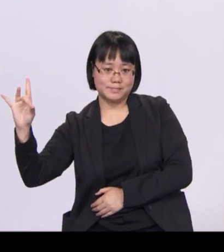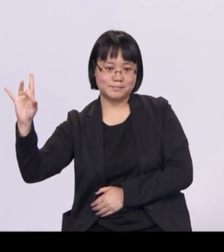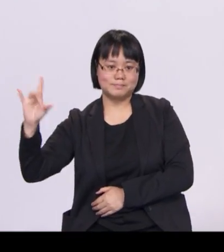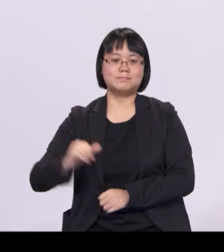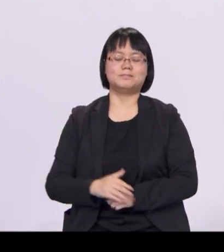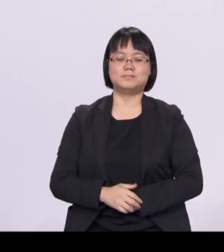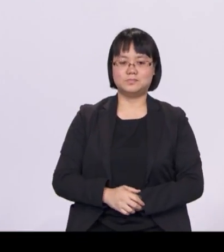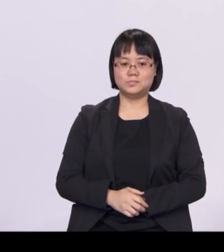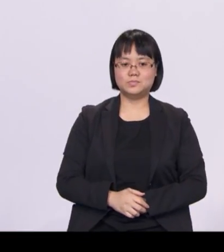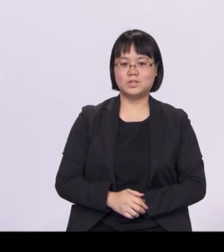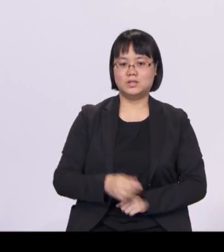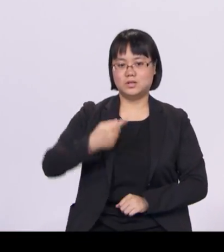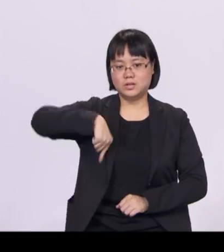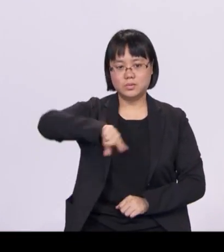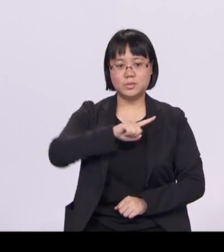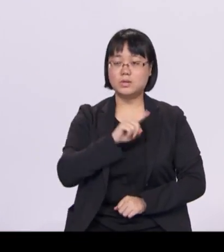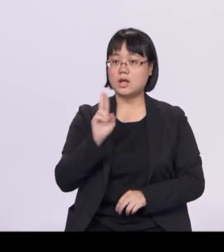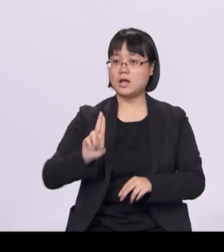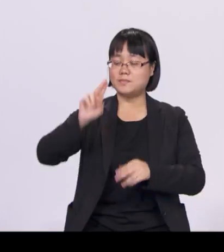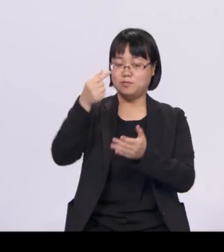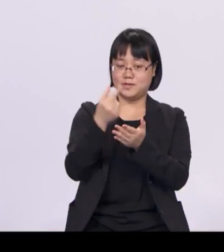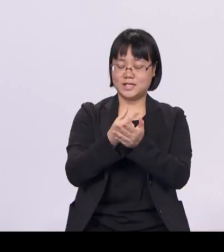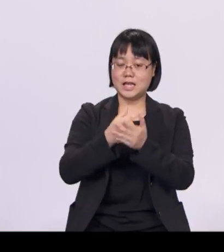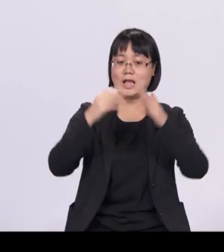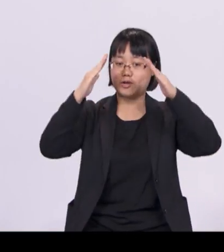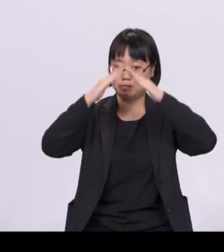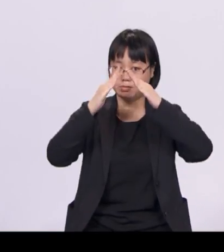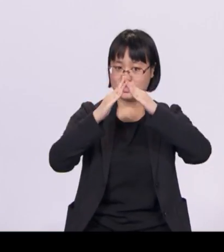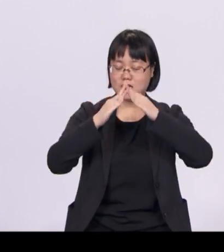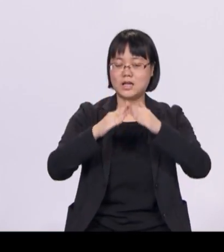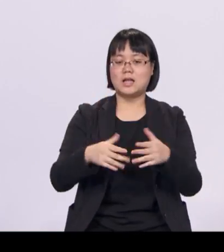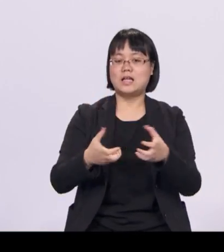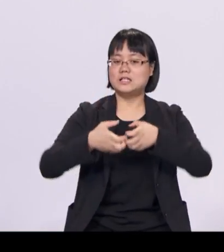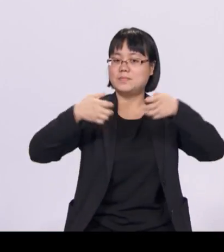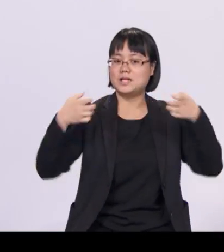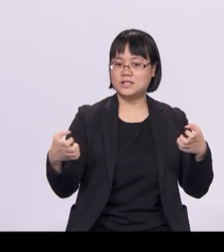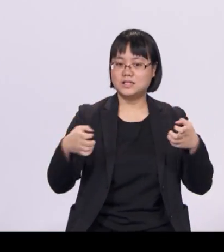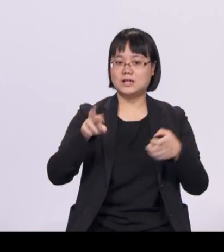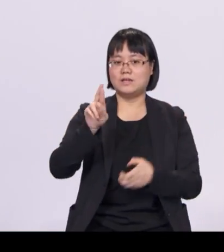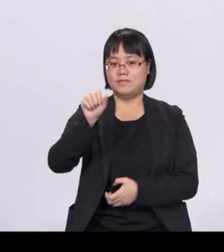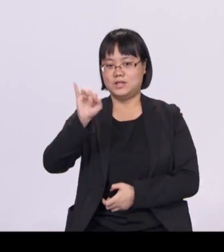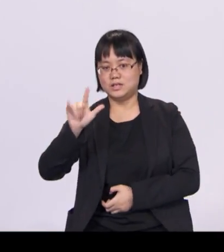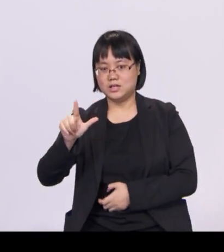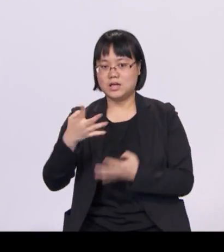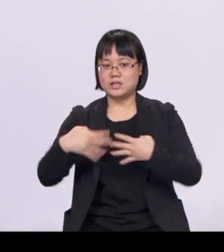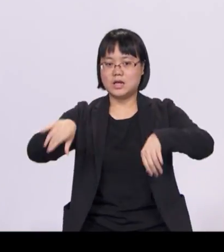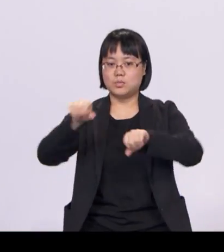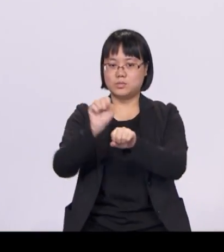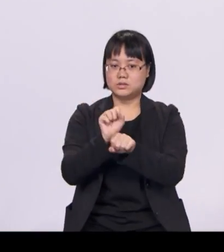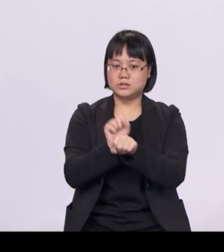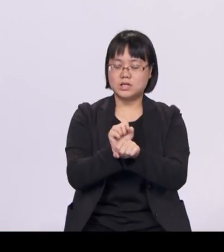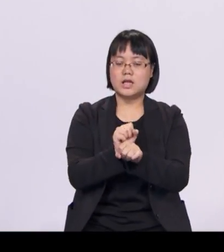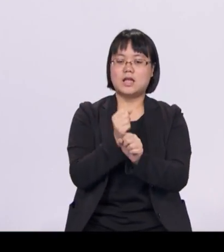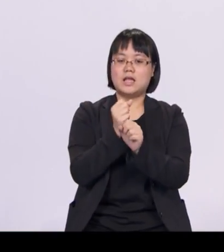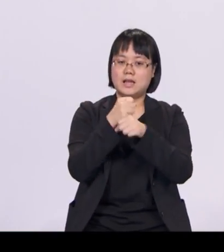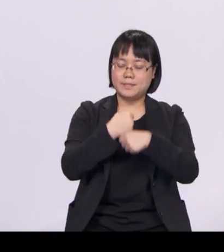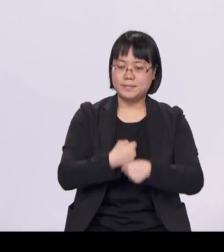We are building and upgrading flats, expanding and maintaining our rail and bus networks, and keeping public transport fares low for